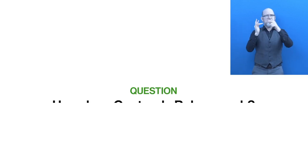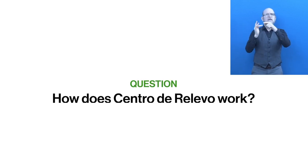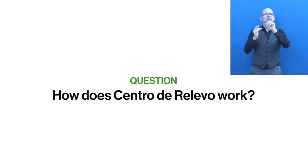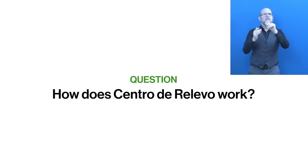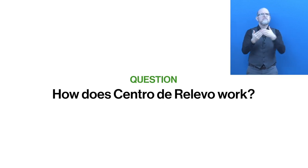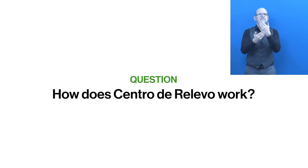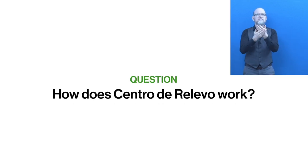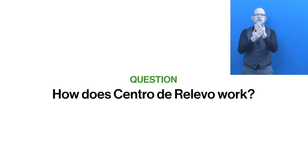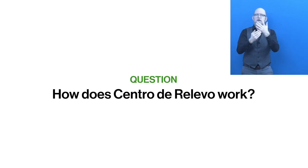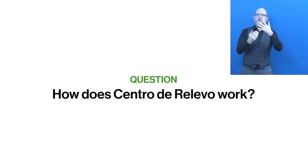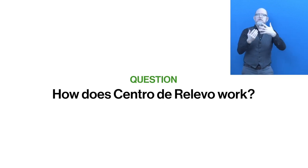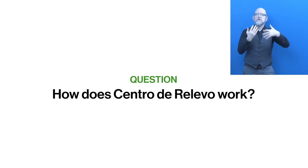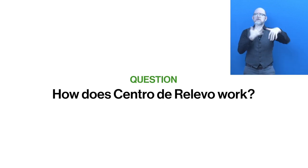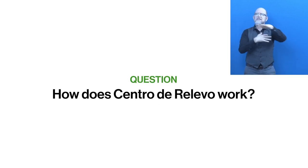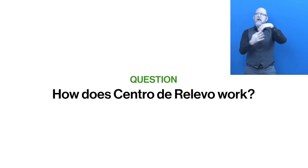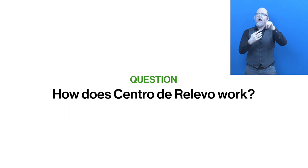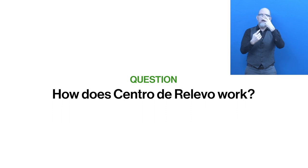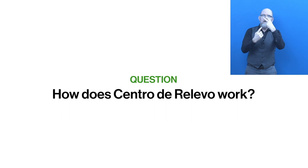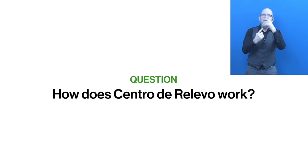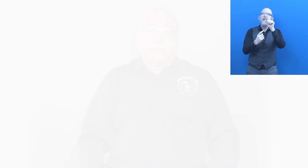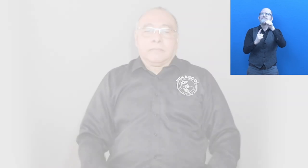How does Centro de Relevo work?